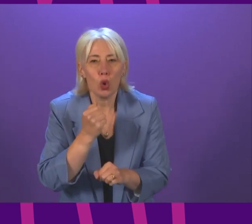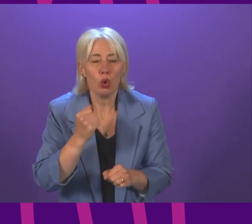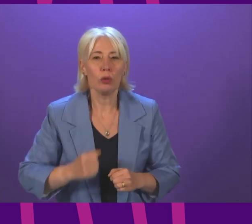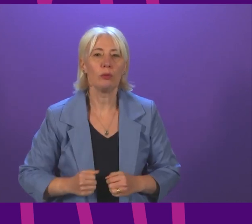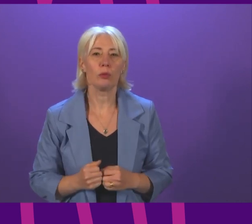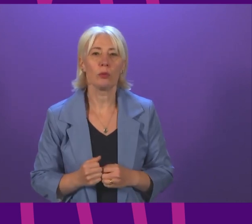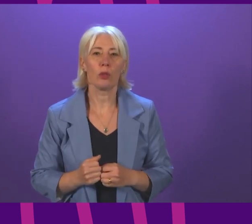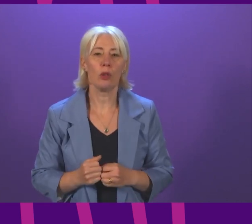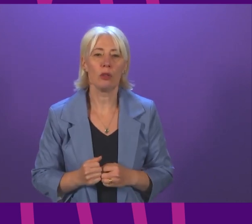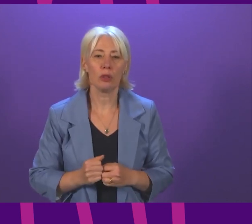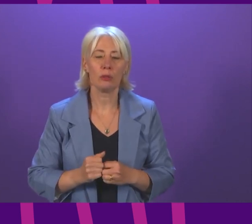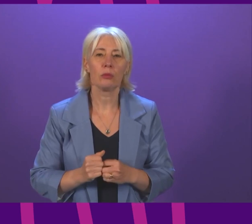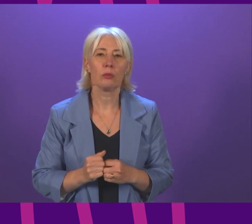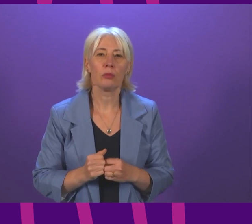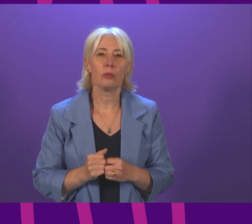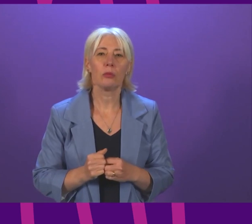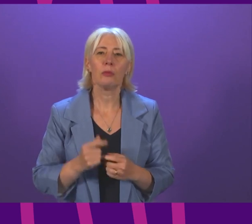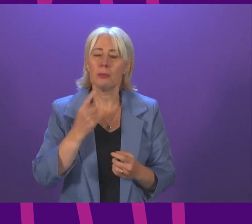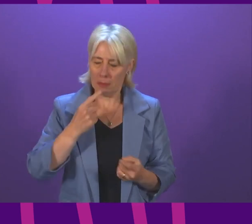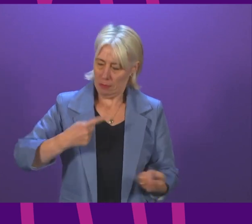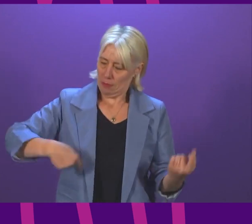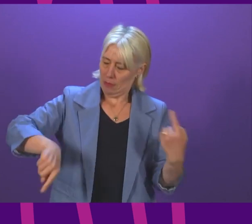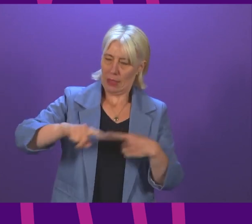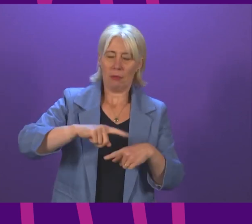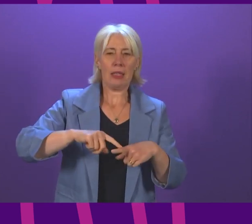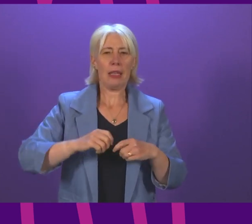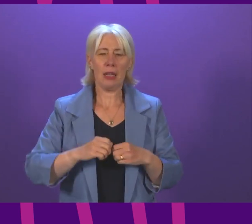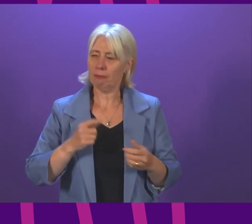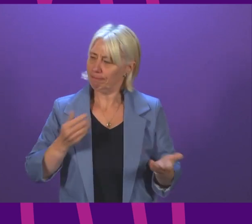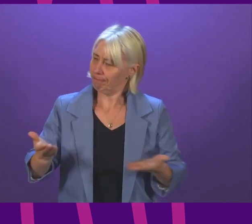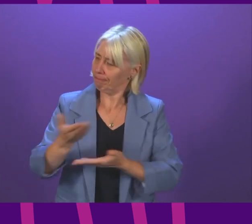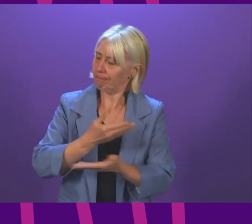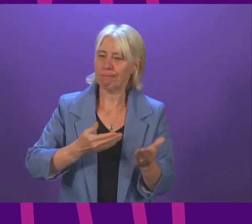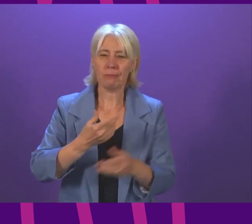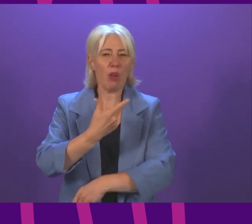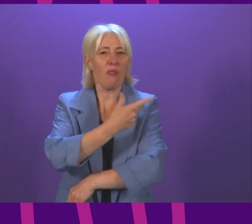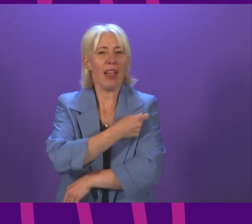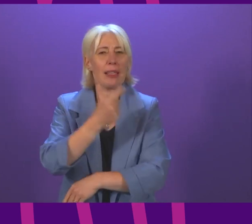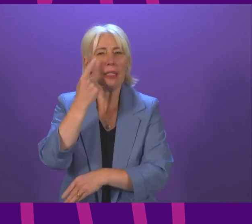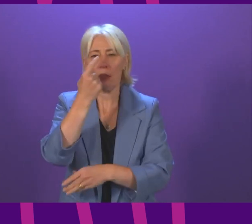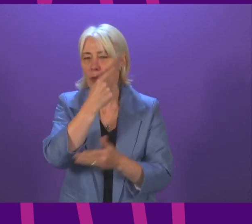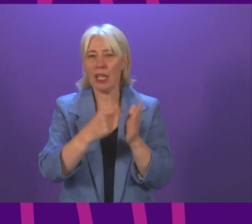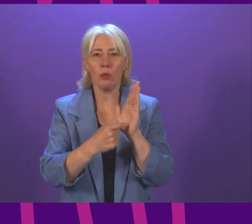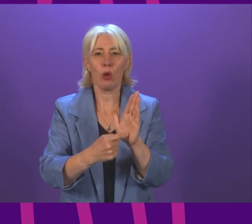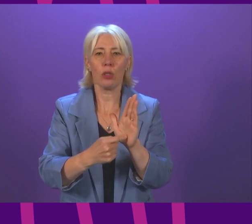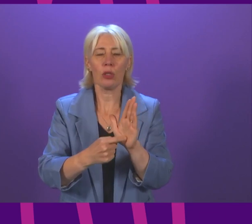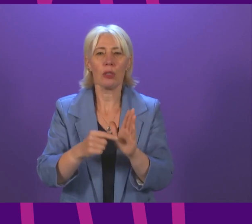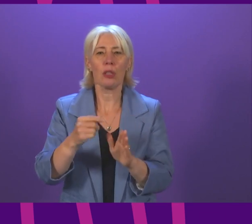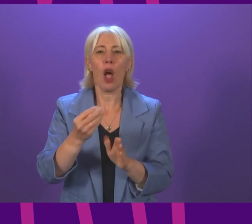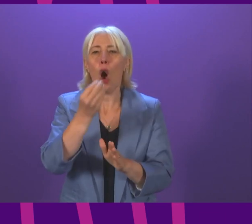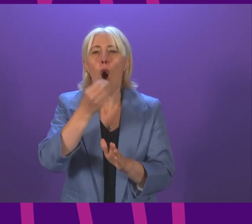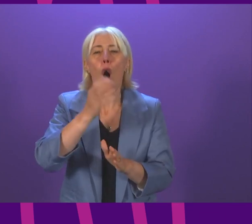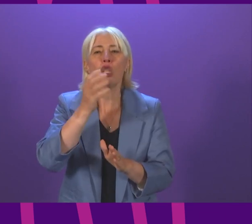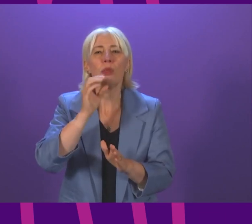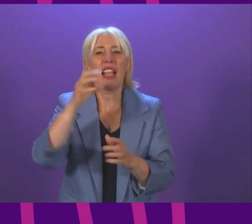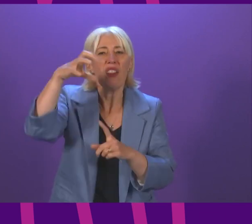thank you just as we've been sitting here listening to the exchange about vaccine passports I've been contacted by a hospitality venue in the Highlands